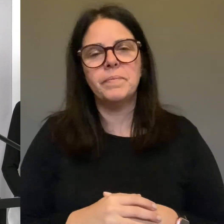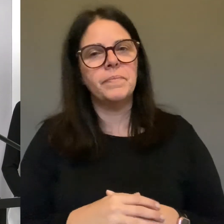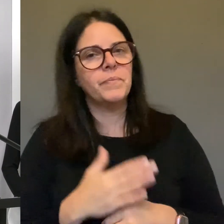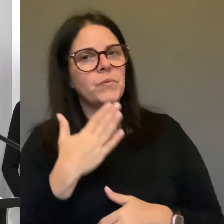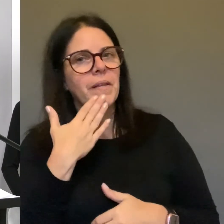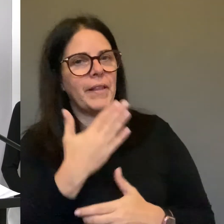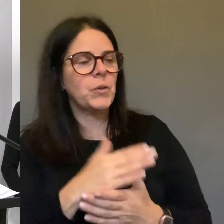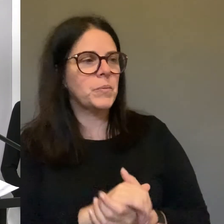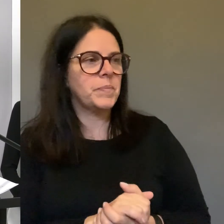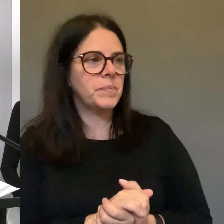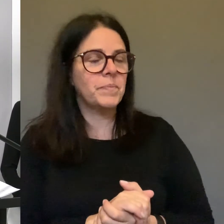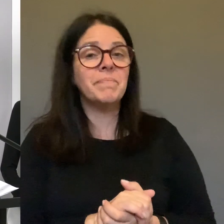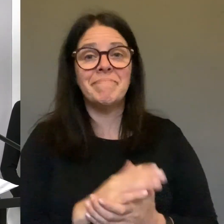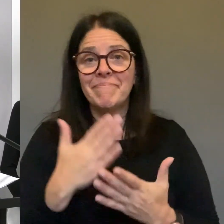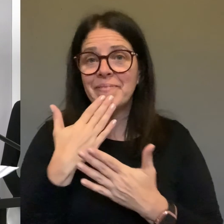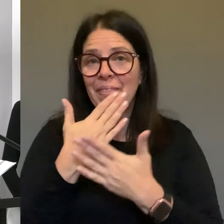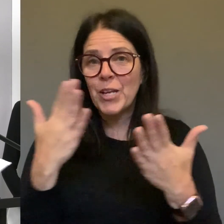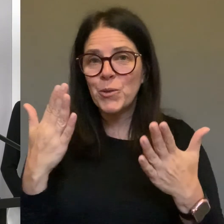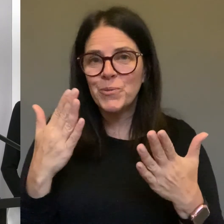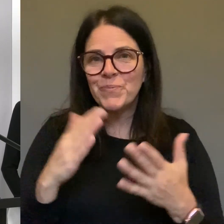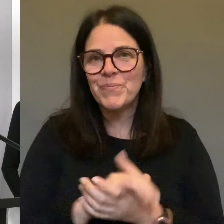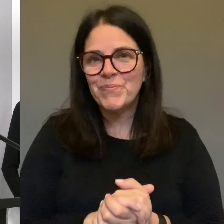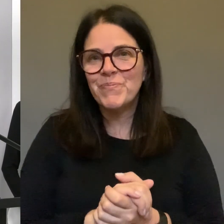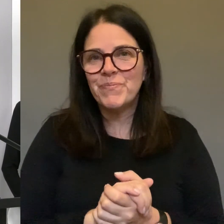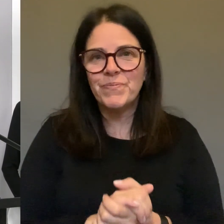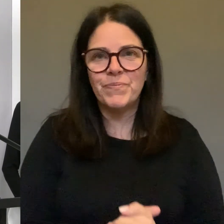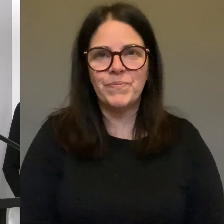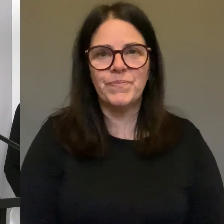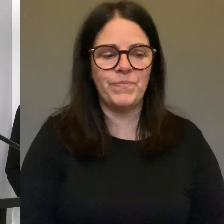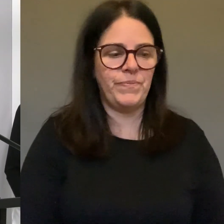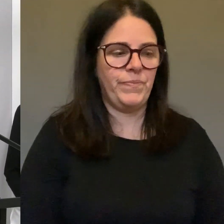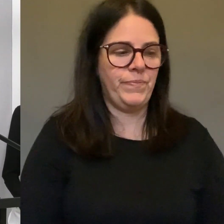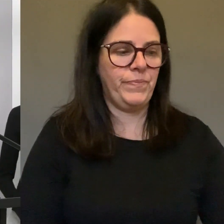Okay, thank you. Thank you everyone.